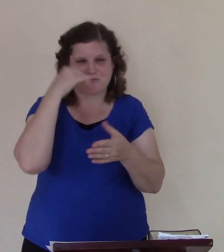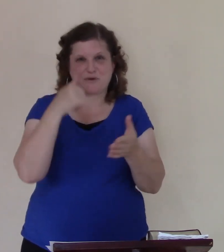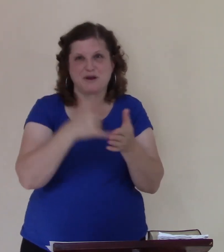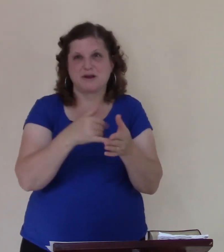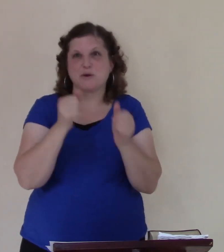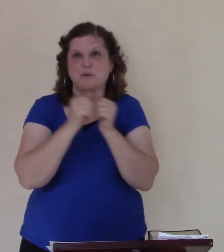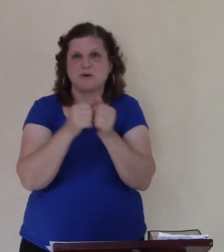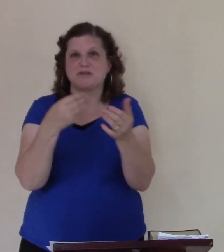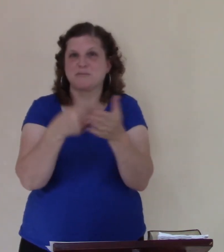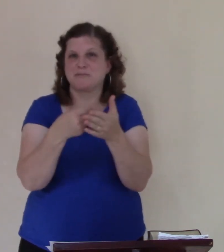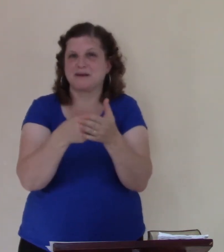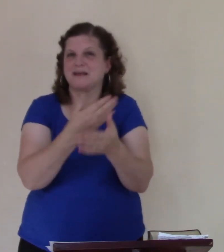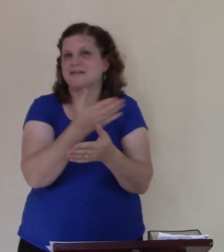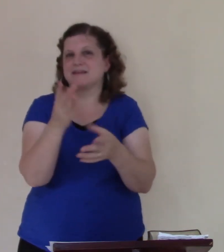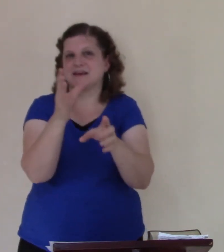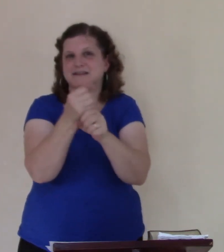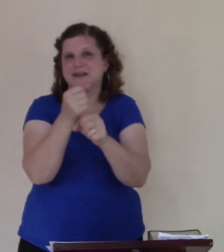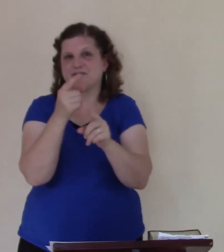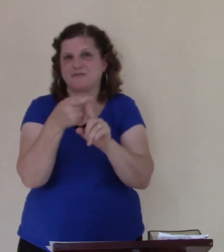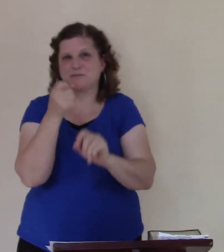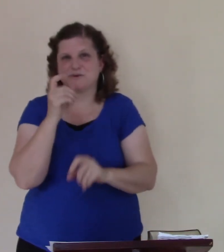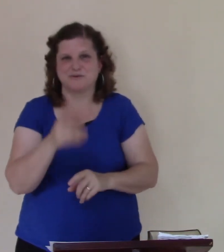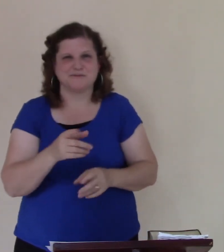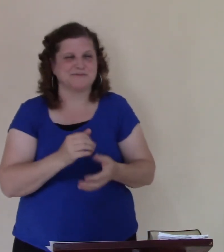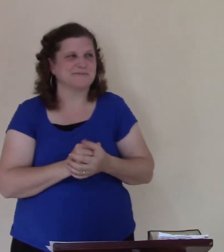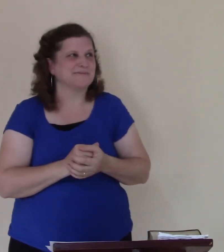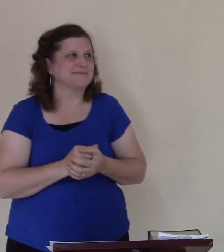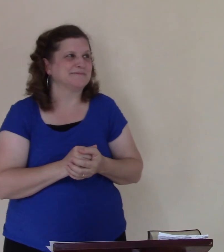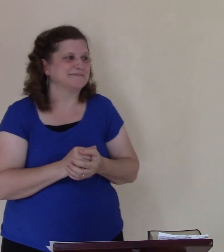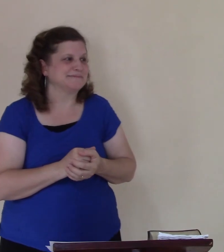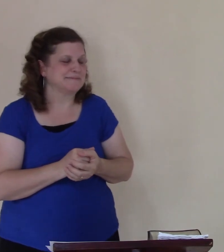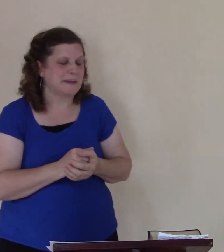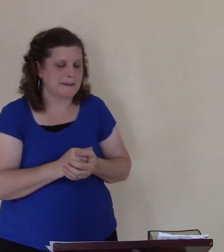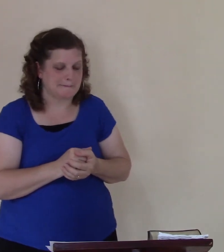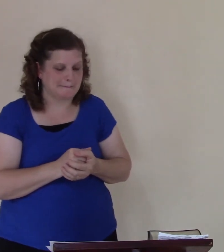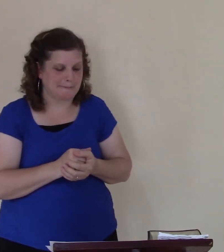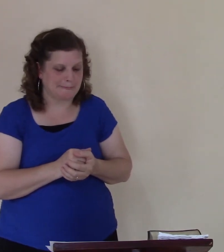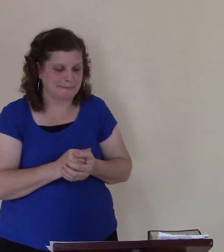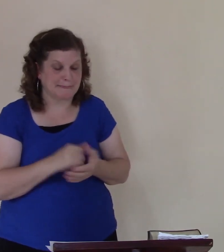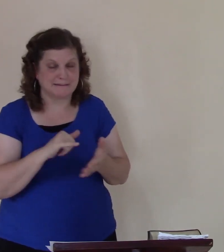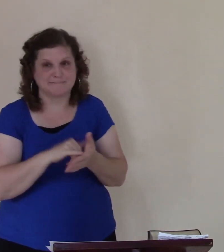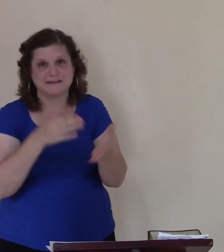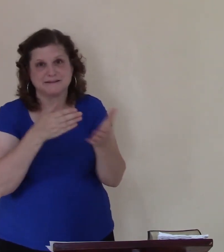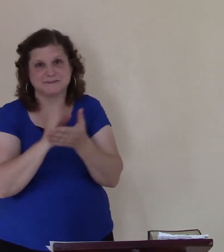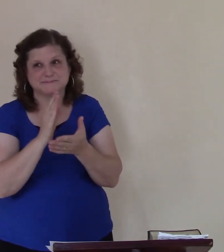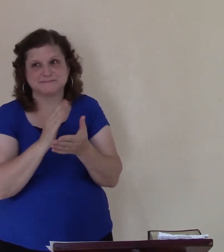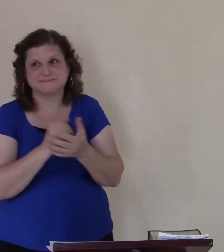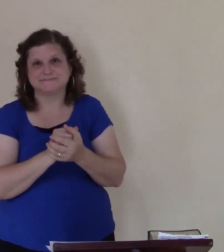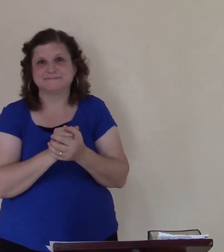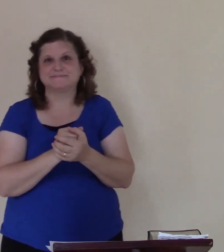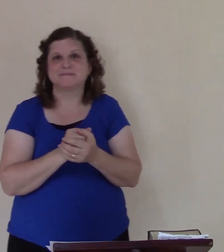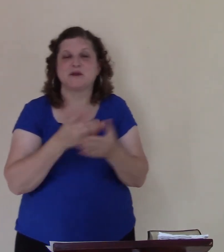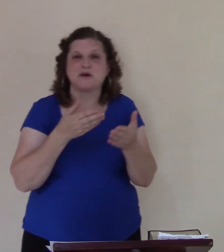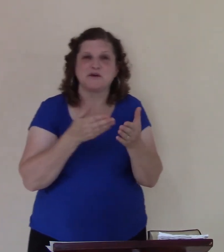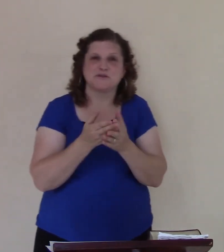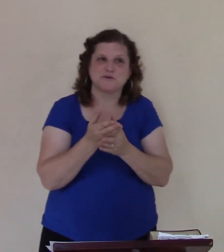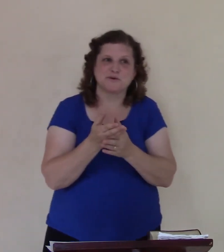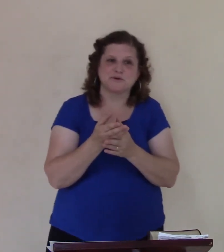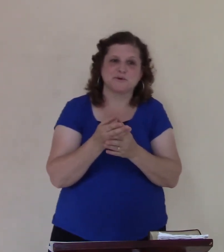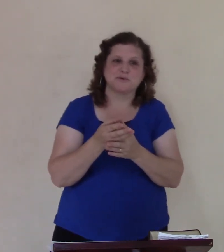what is government provide money from people is that true through taxes you pay taxes on